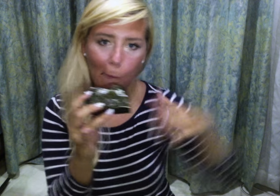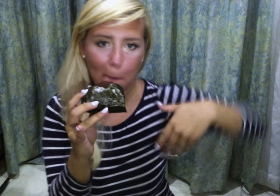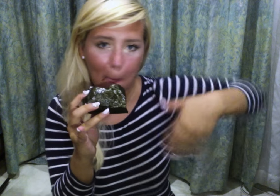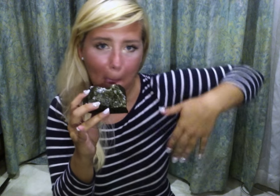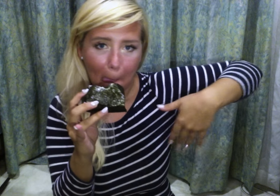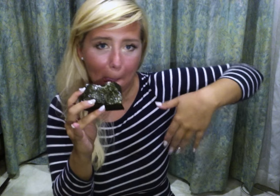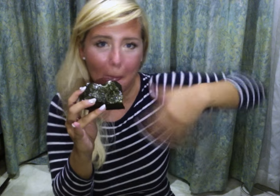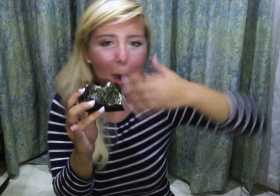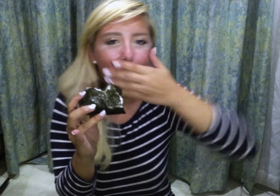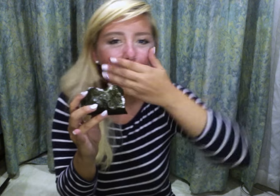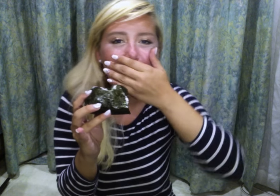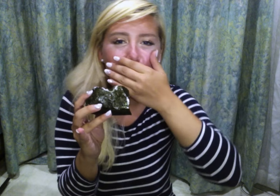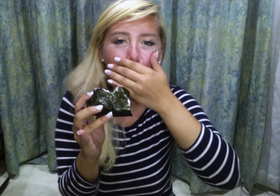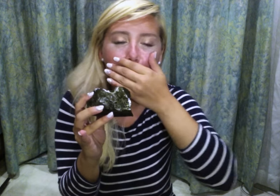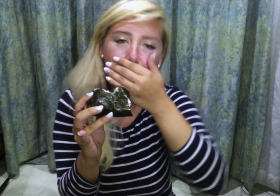I haven't gotten to the inside yet.